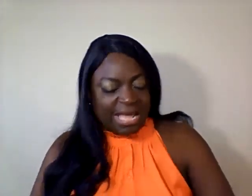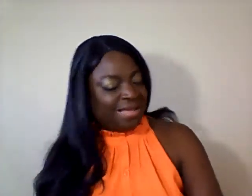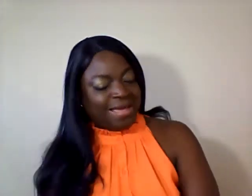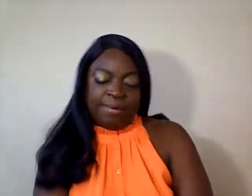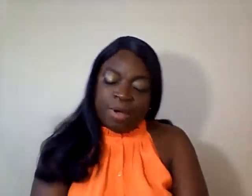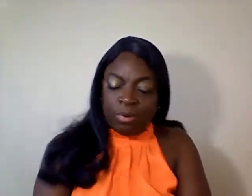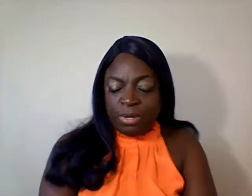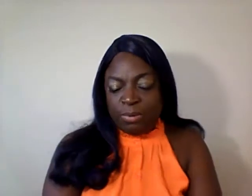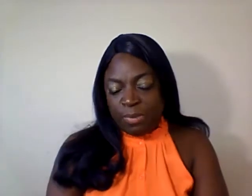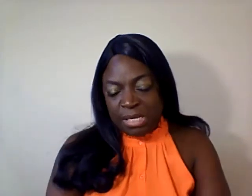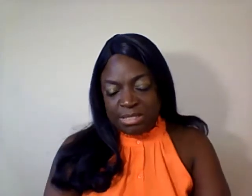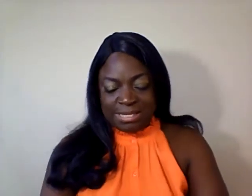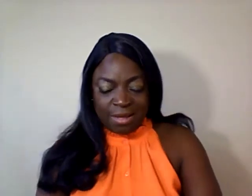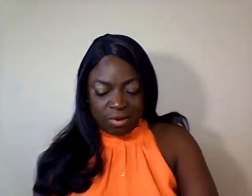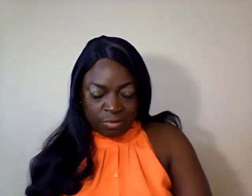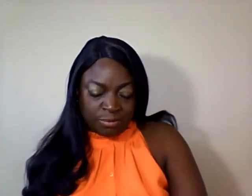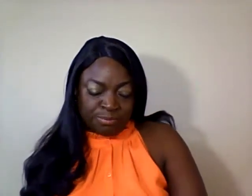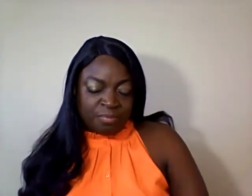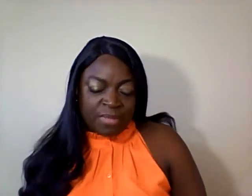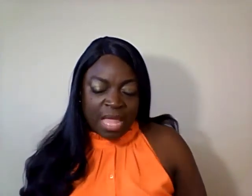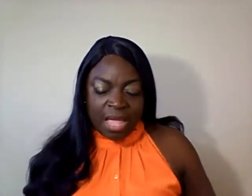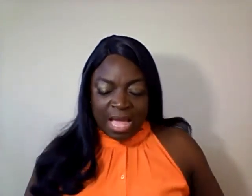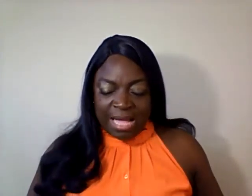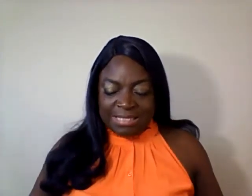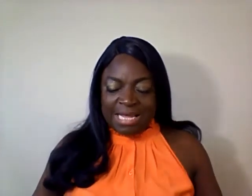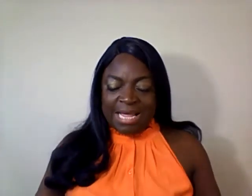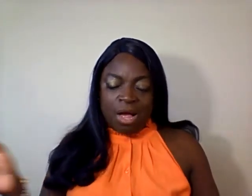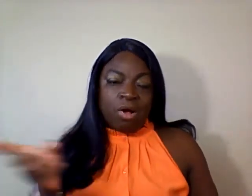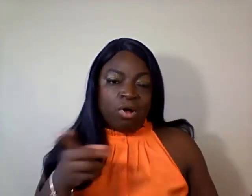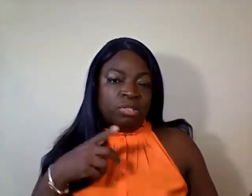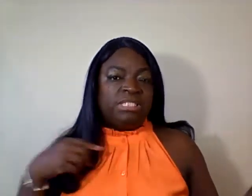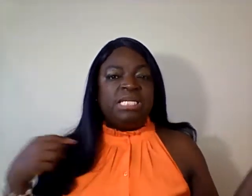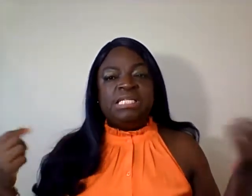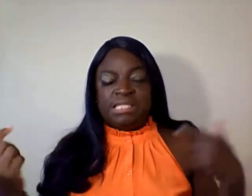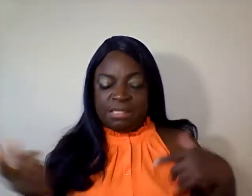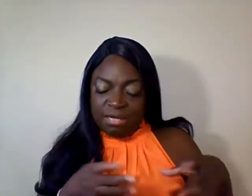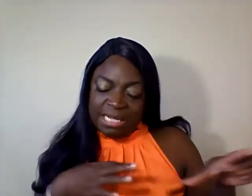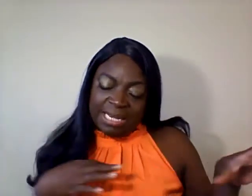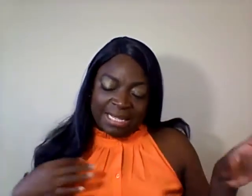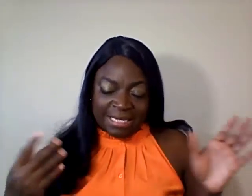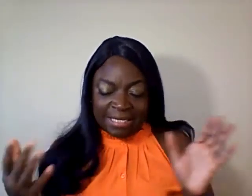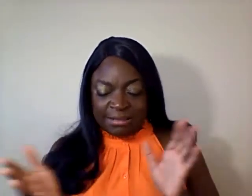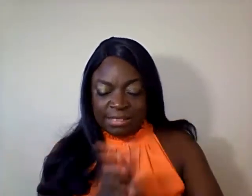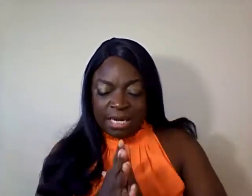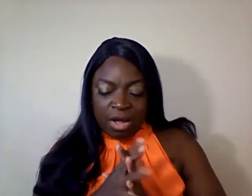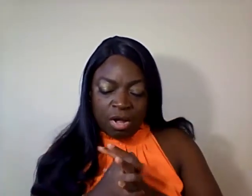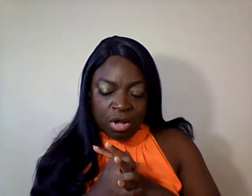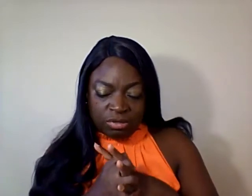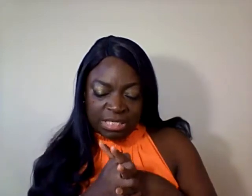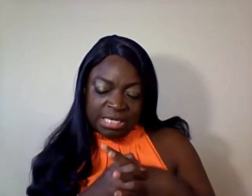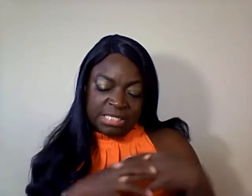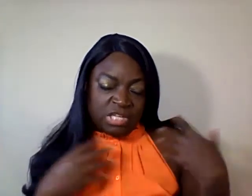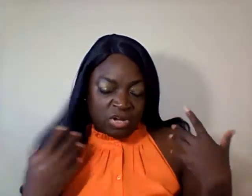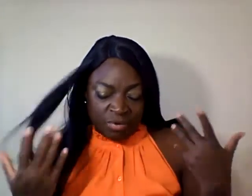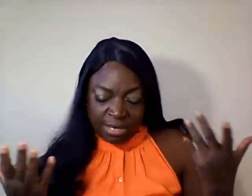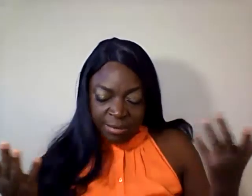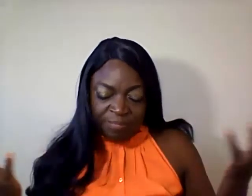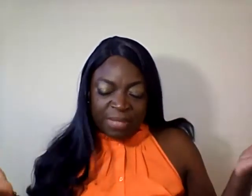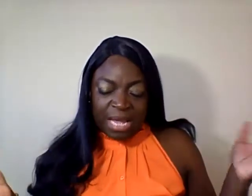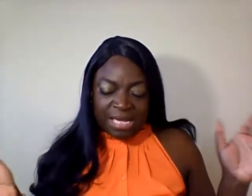I got them already written down. Um, I tag all things Sonia Lyme. All things Sonia. I